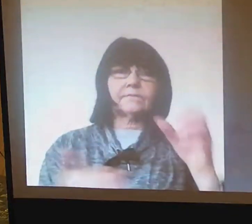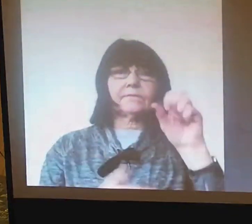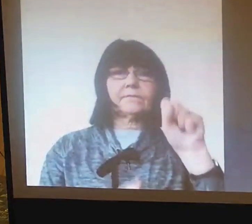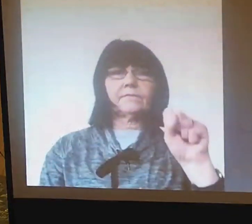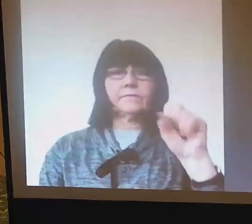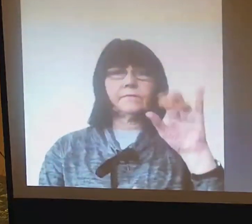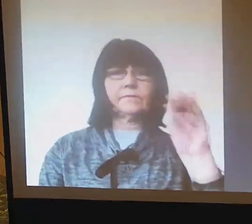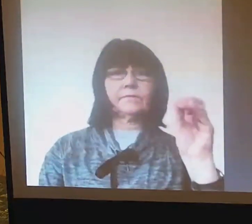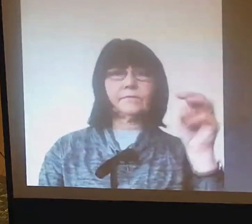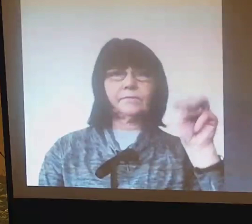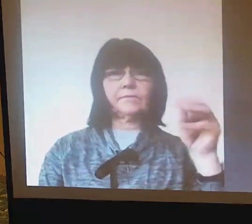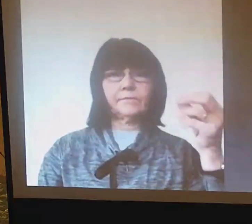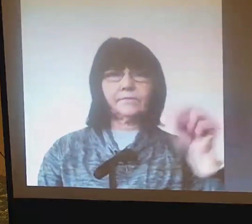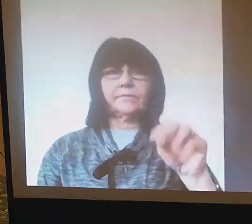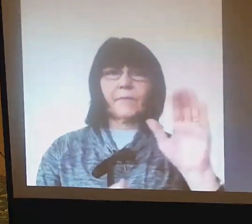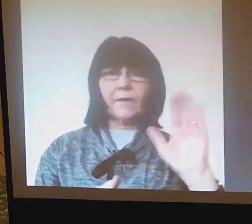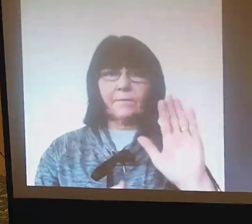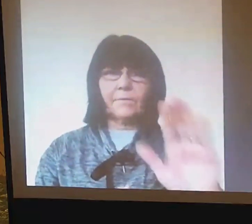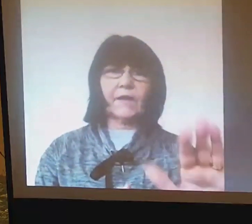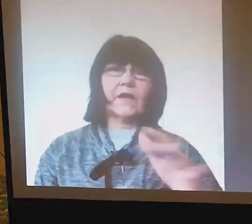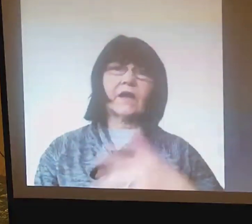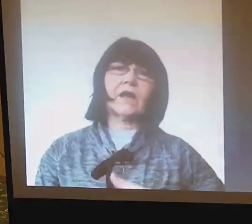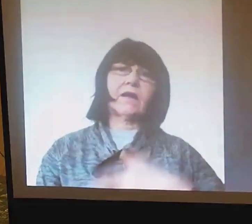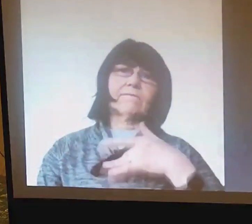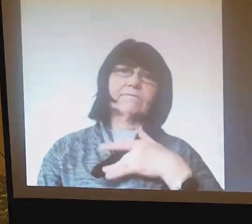crowd still celebrate.